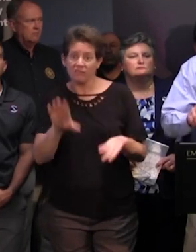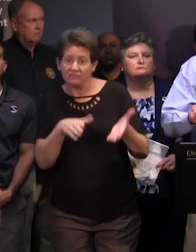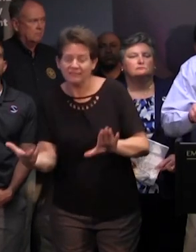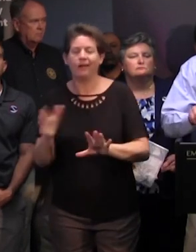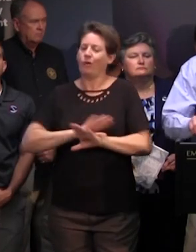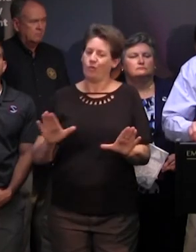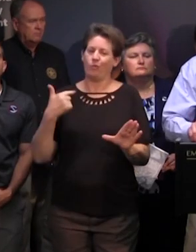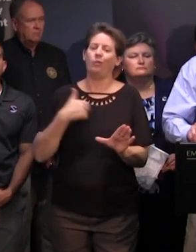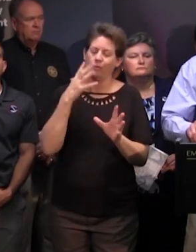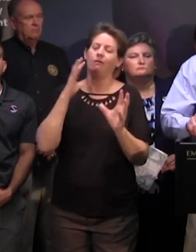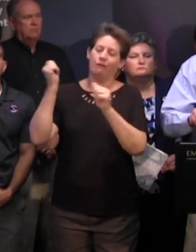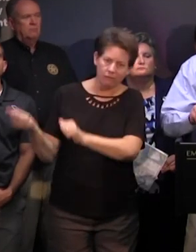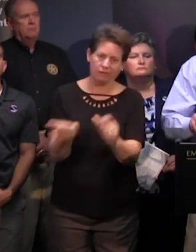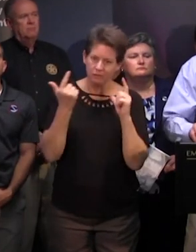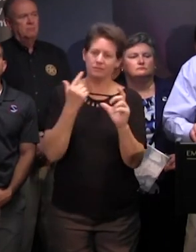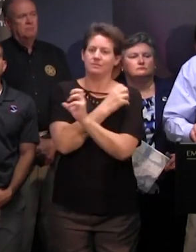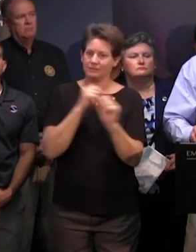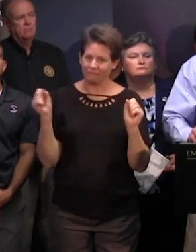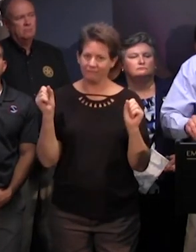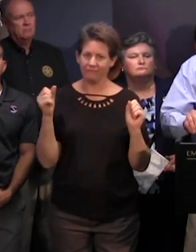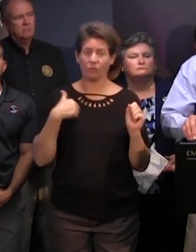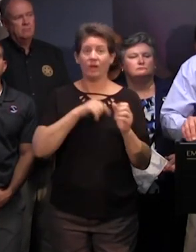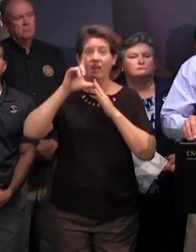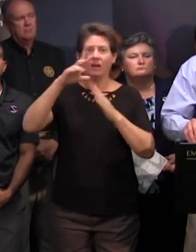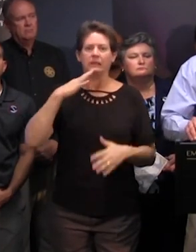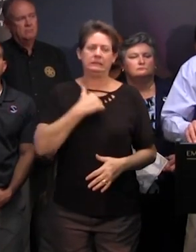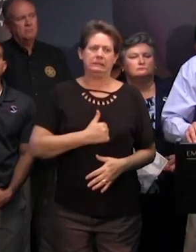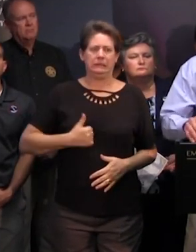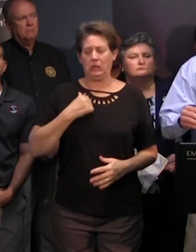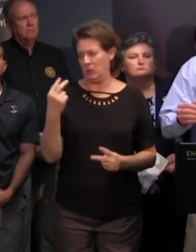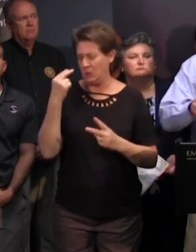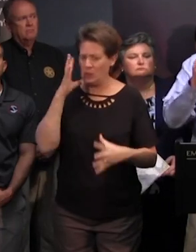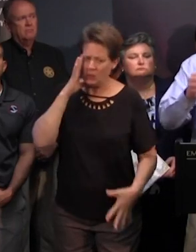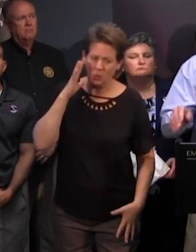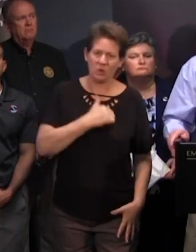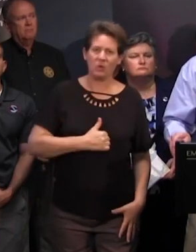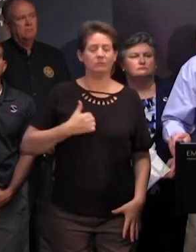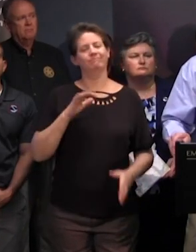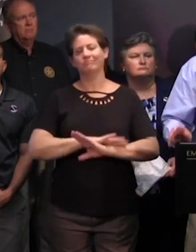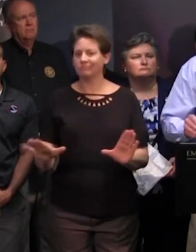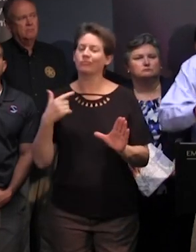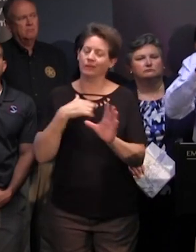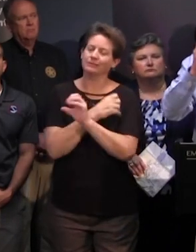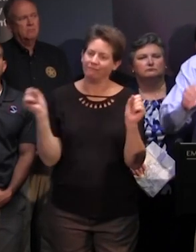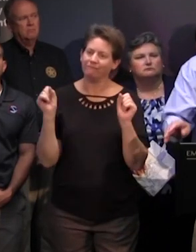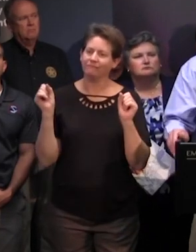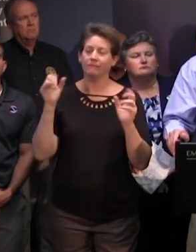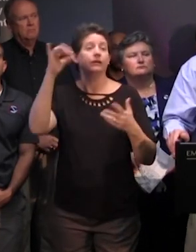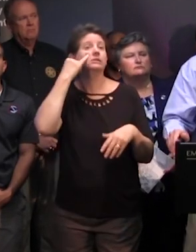we want to be safe than sorry and if the hurricane miraculously overnight